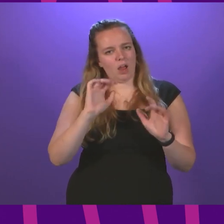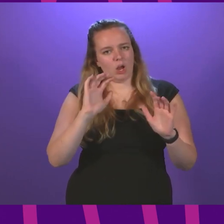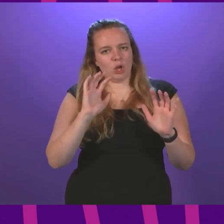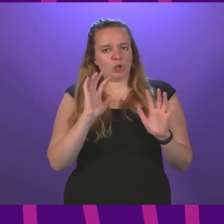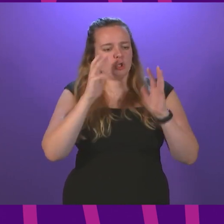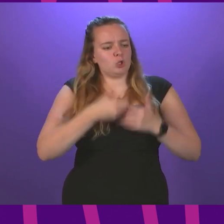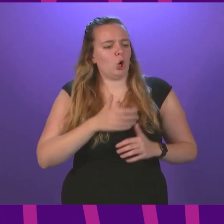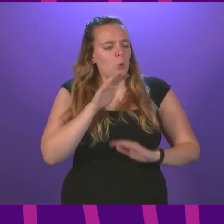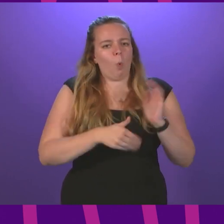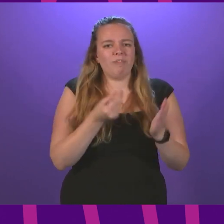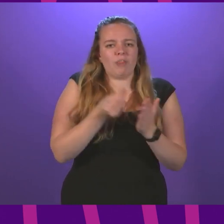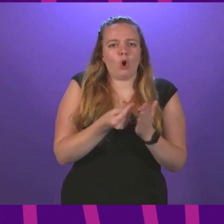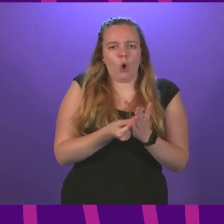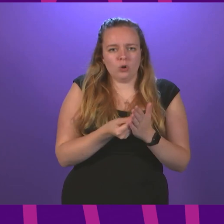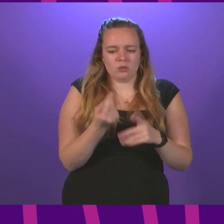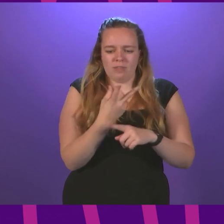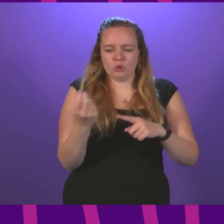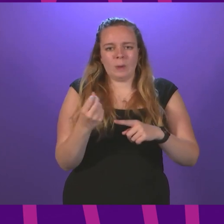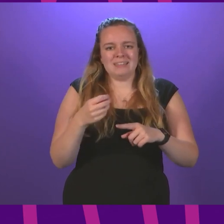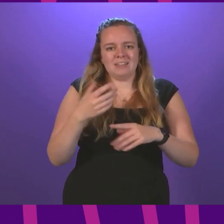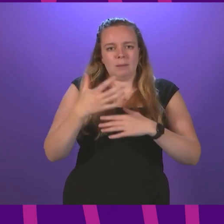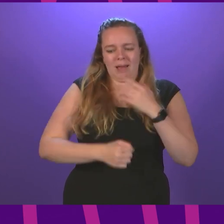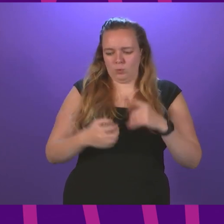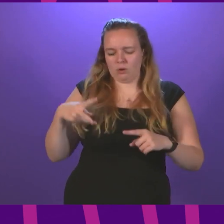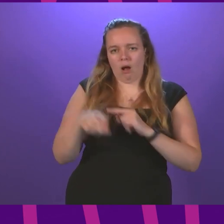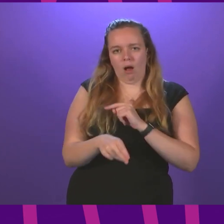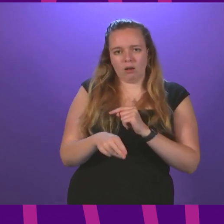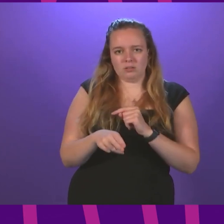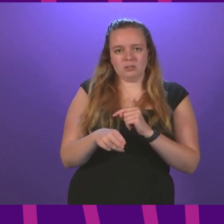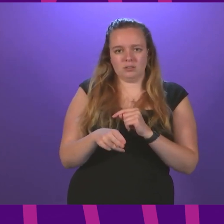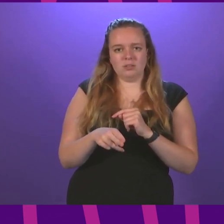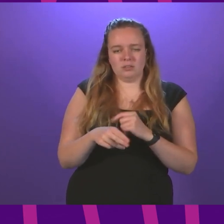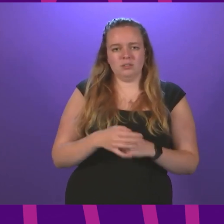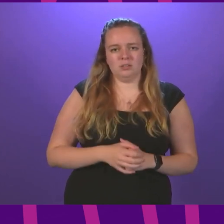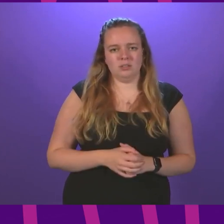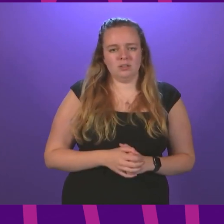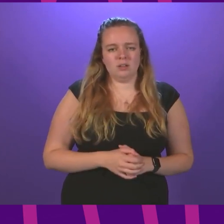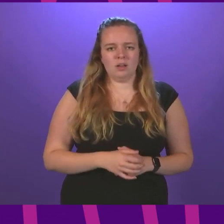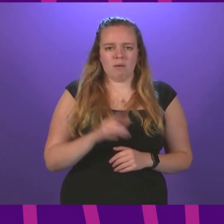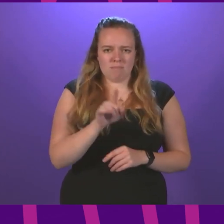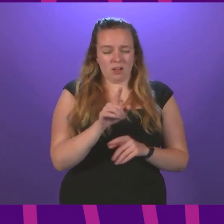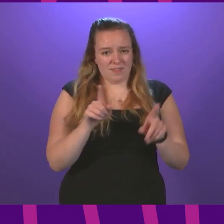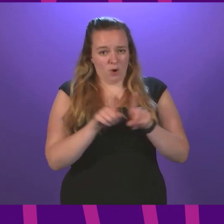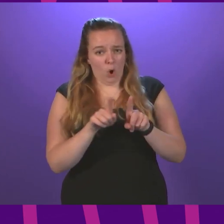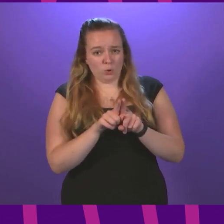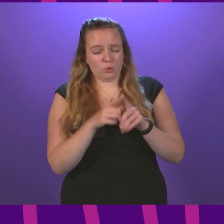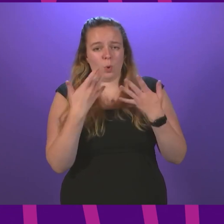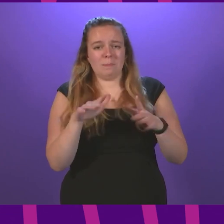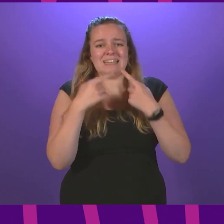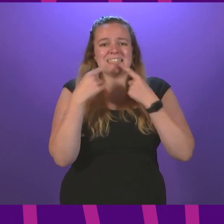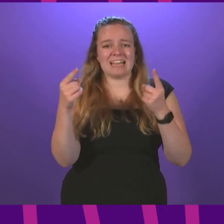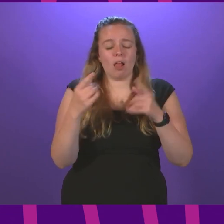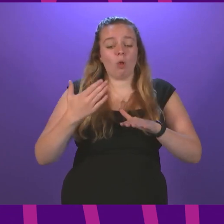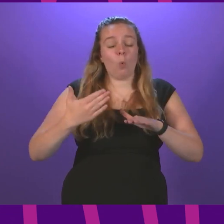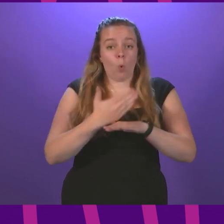cost of this £20 cut to the overall exchequer. But they've also said that